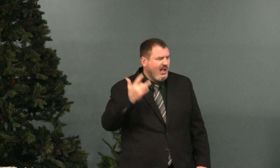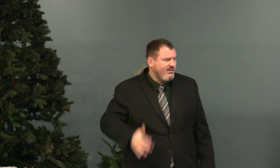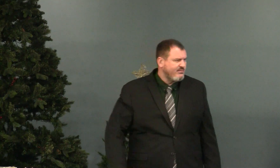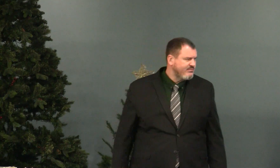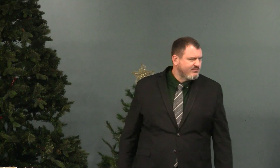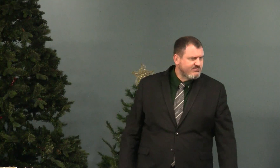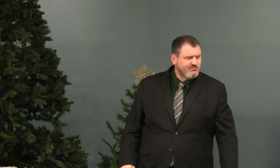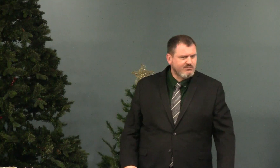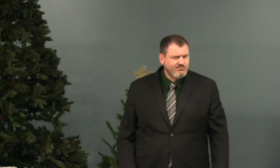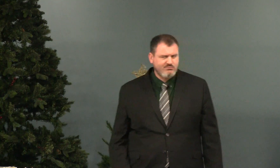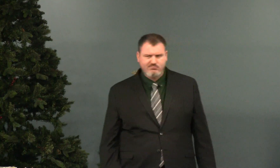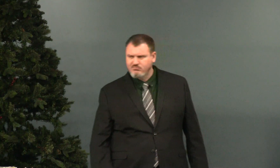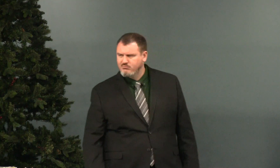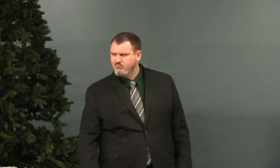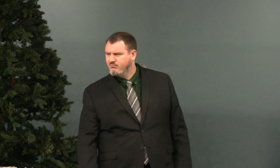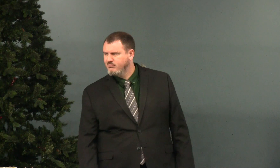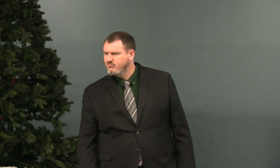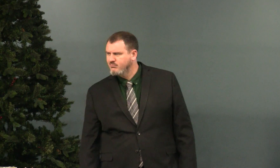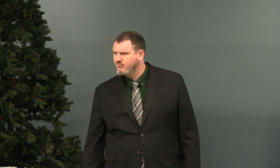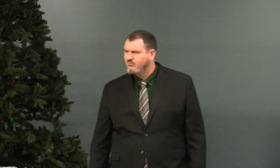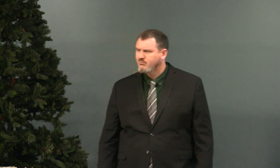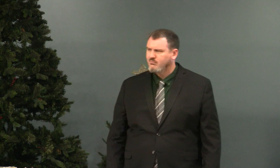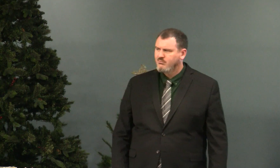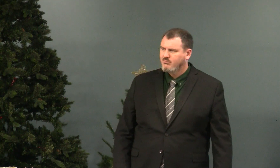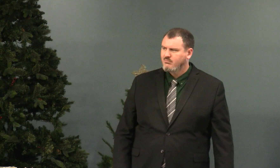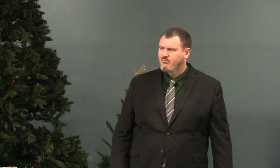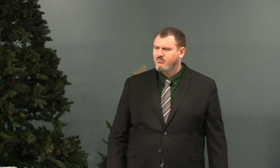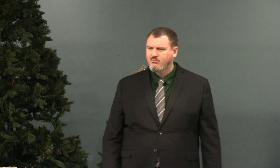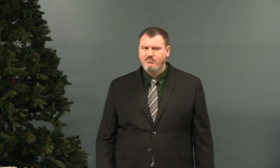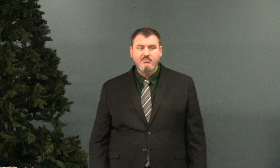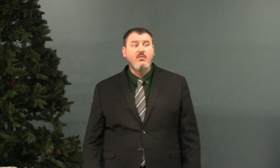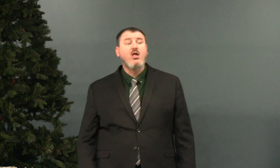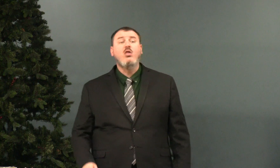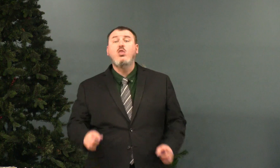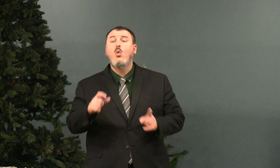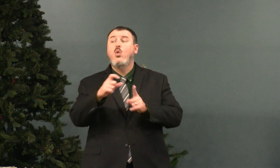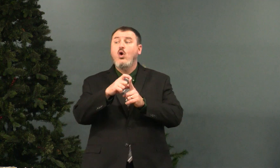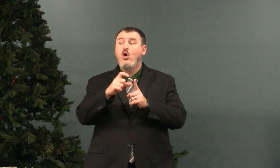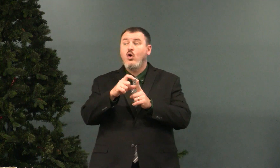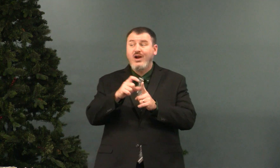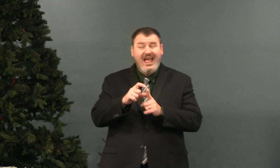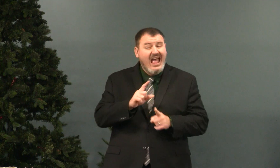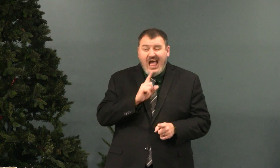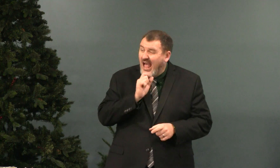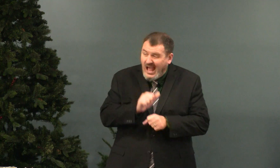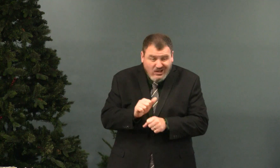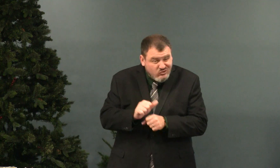neighbor not signing it as neighbor. The word